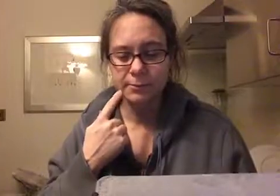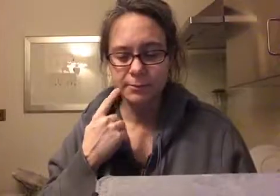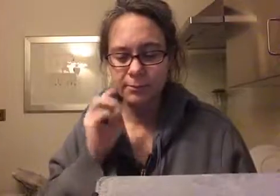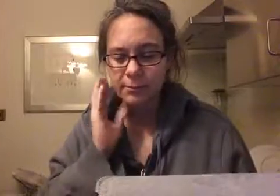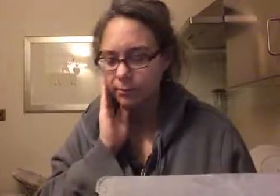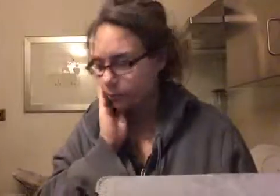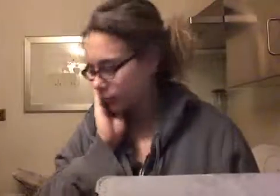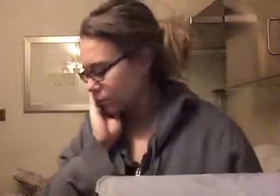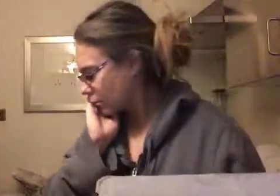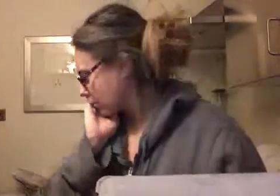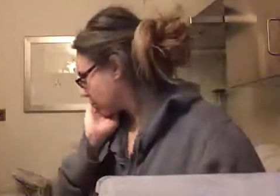Mmm.